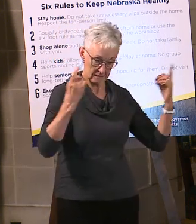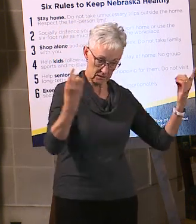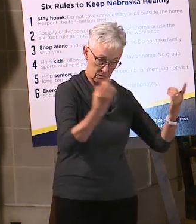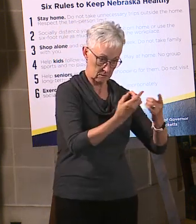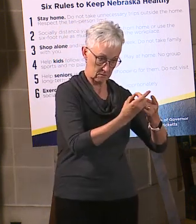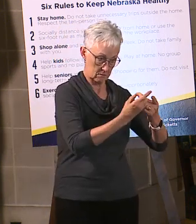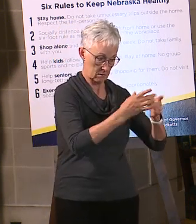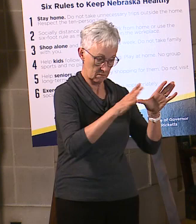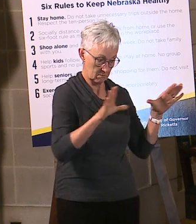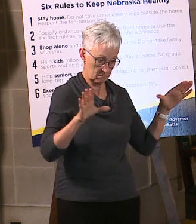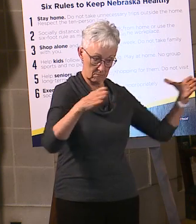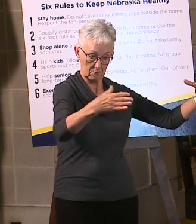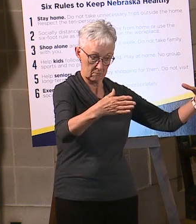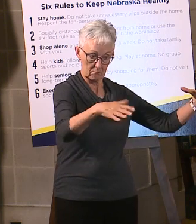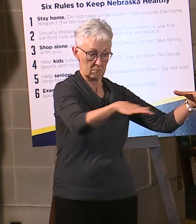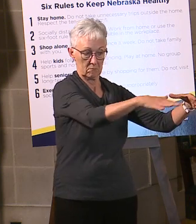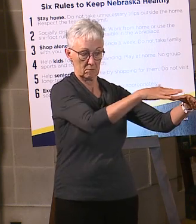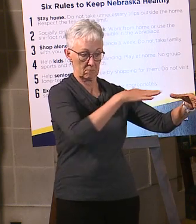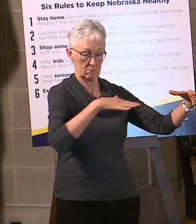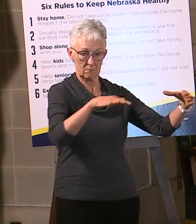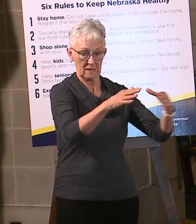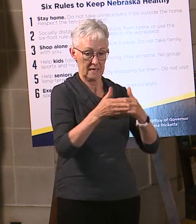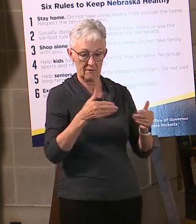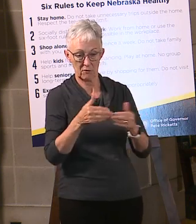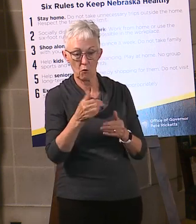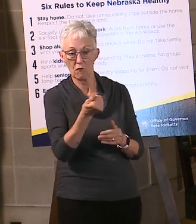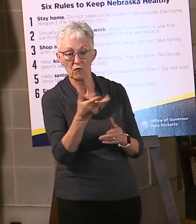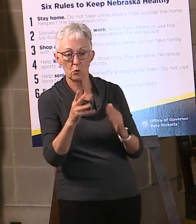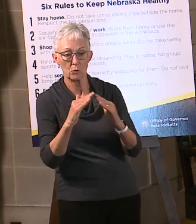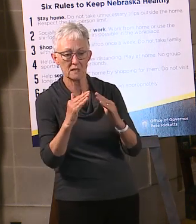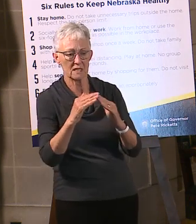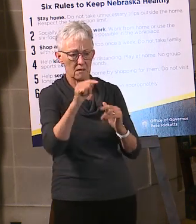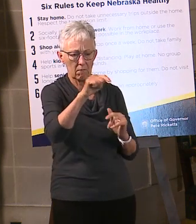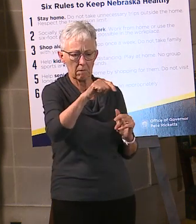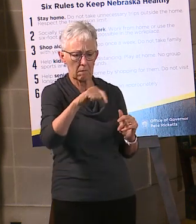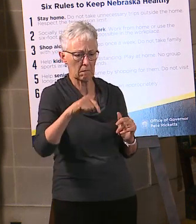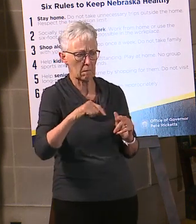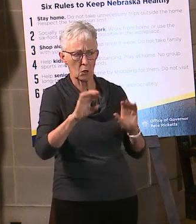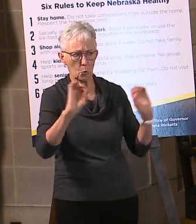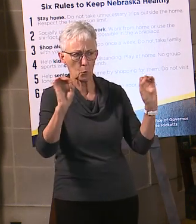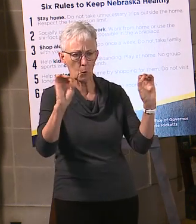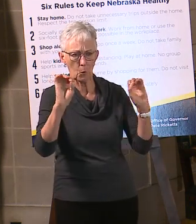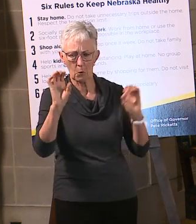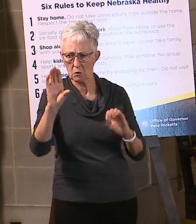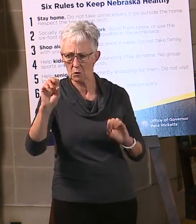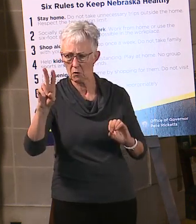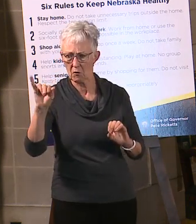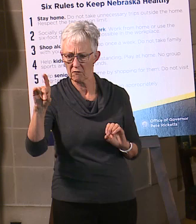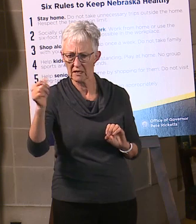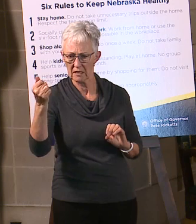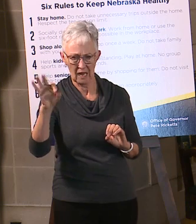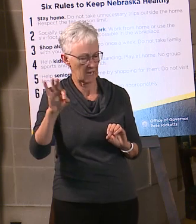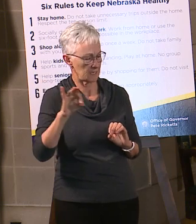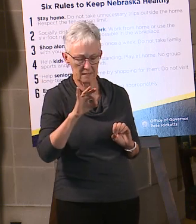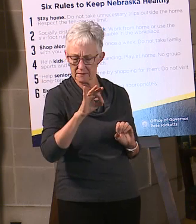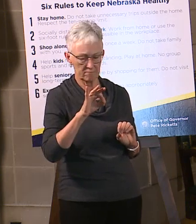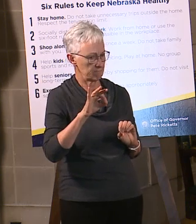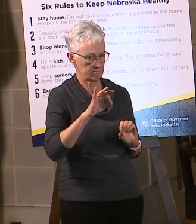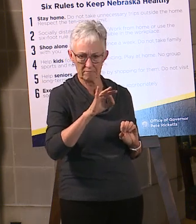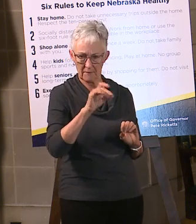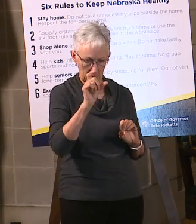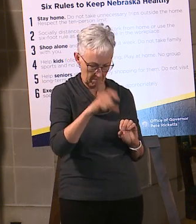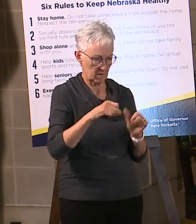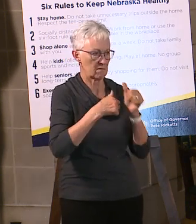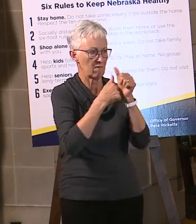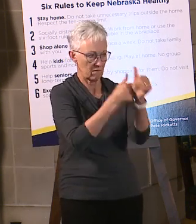assist those public health directors in making good decisions about how we're protecting people broadly. So they do not have that ability to do